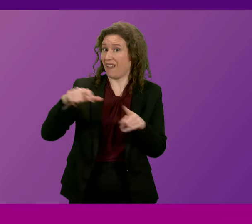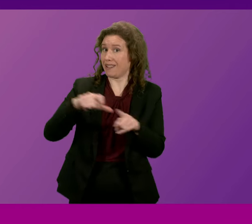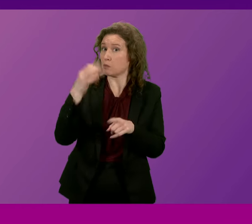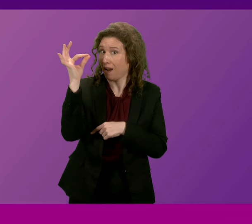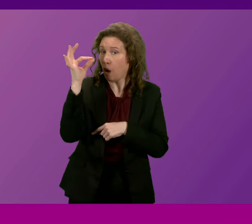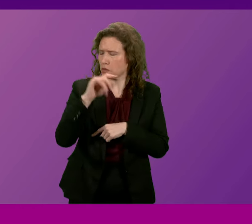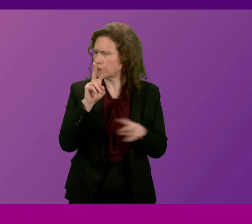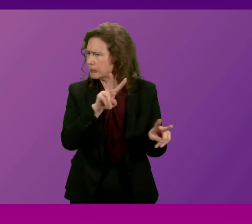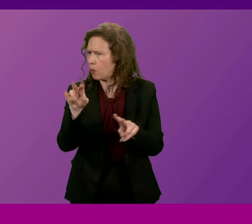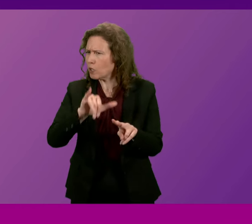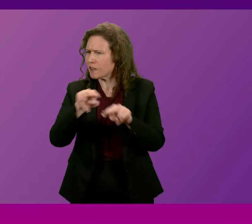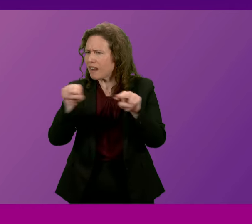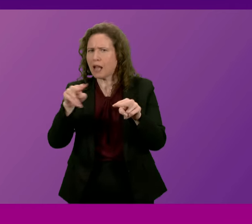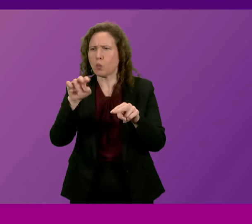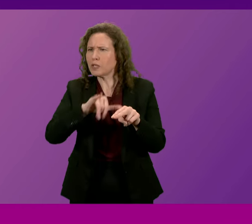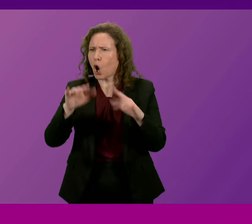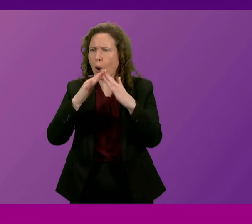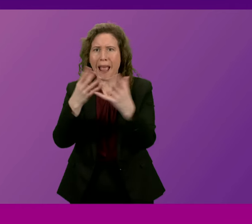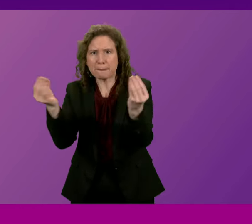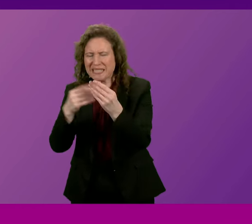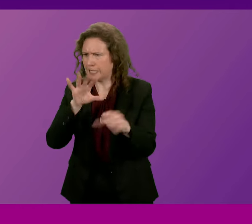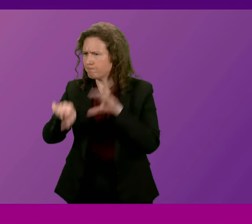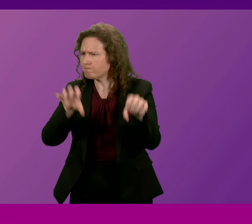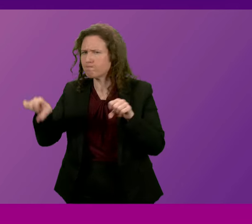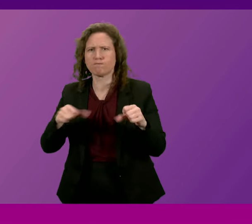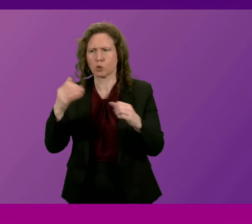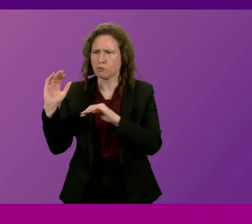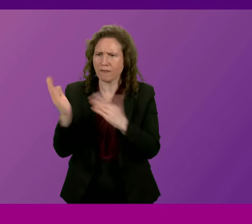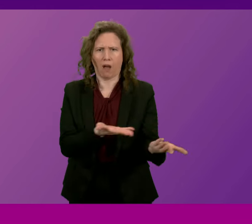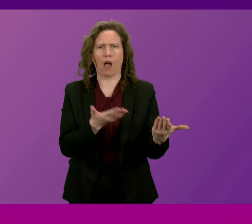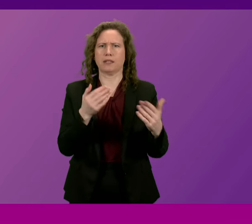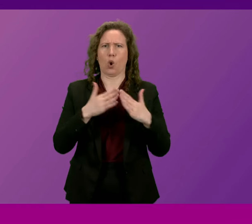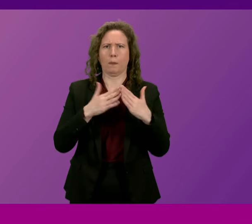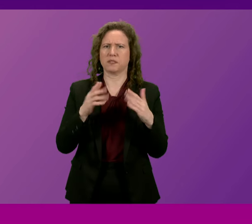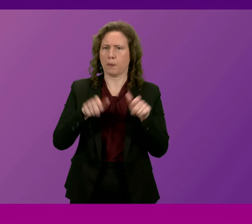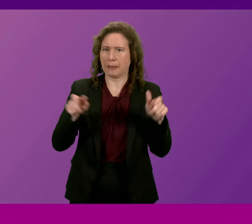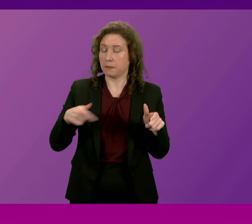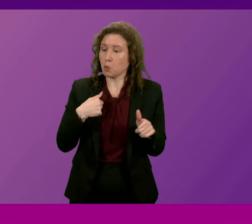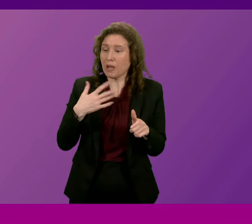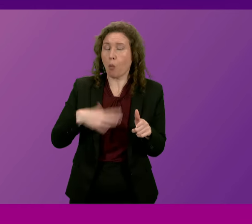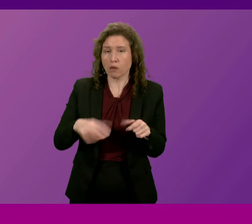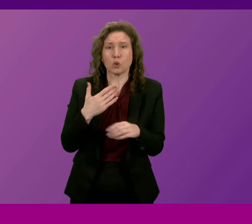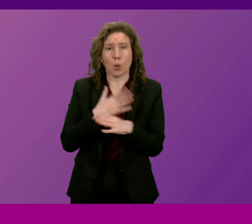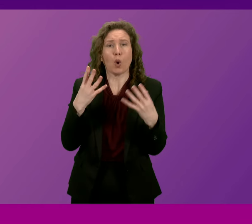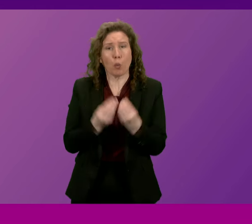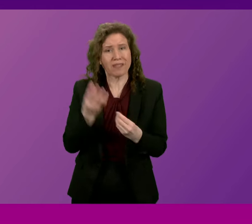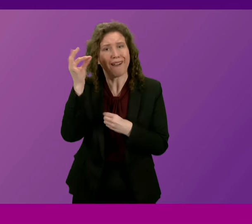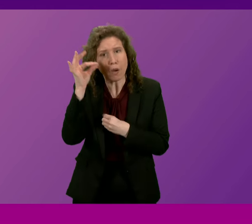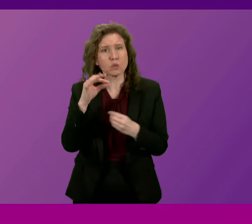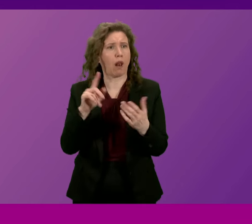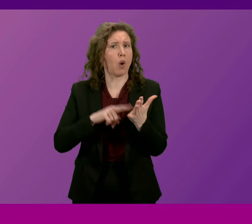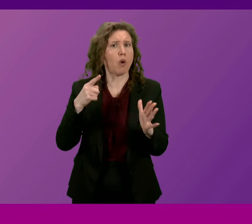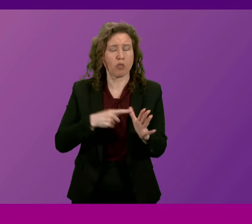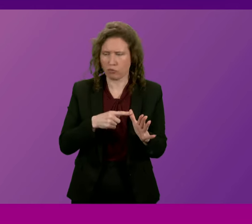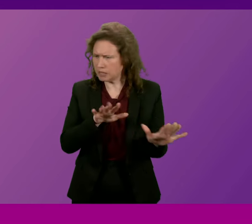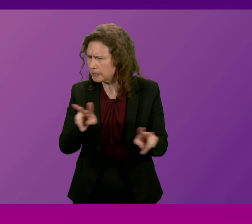what they have done. And the government wants to work constructively with local authorities to try to ensure, in the short